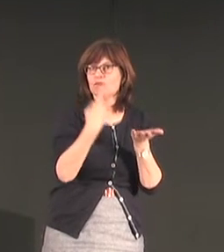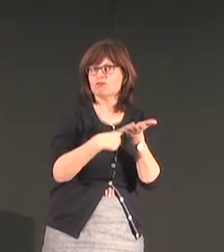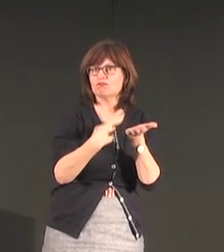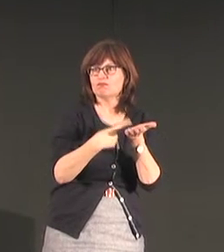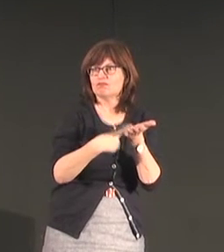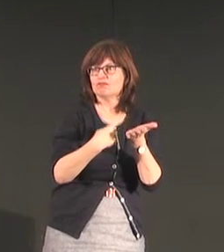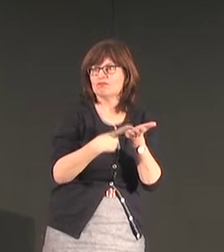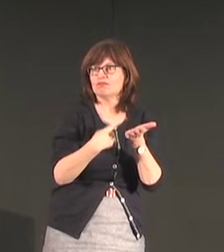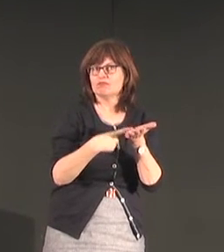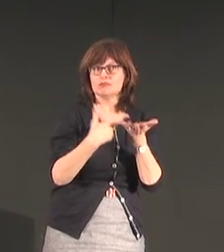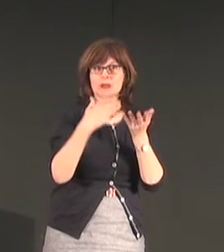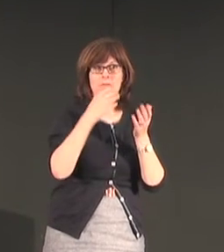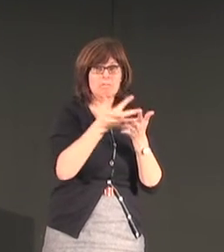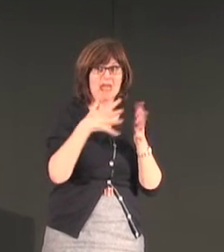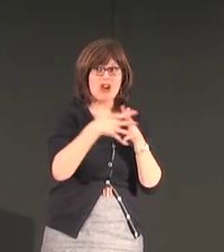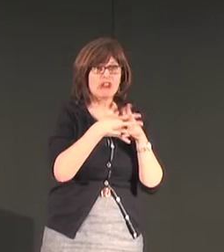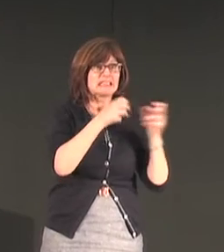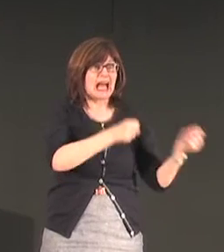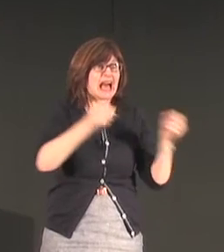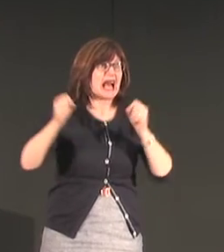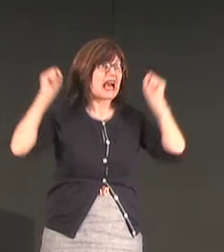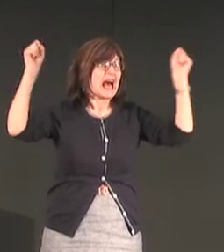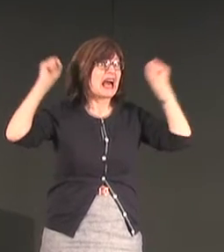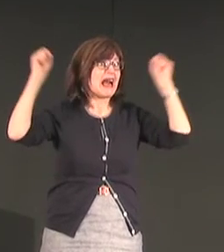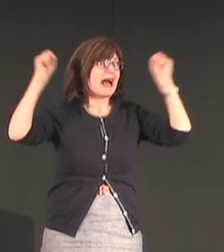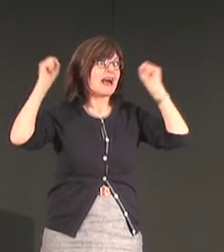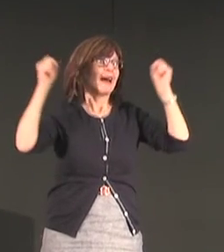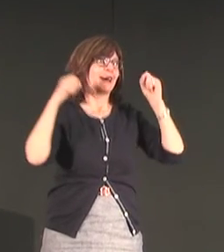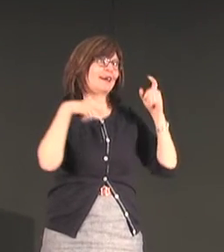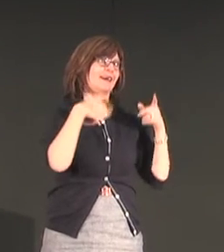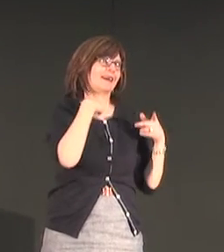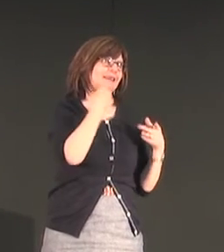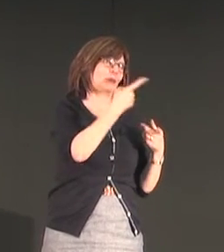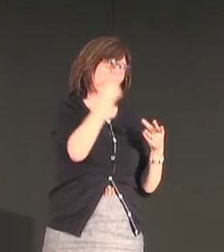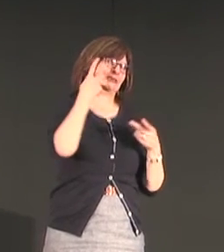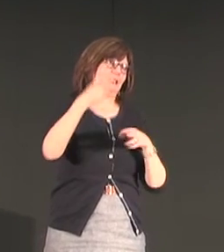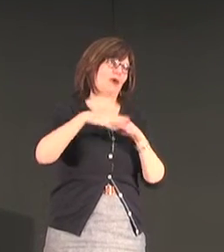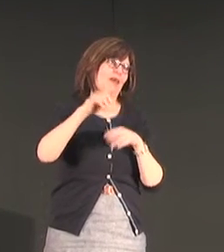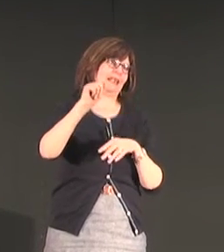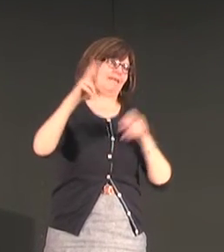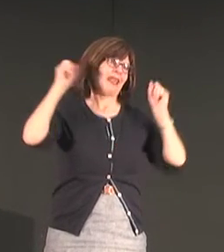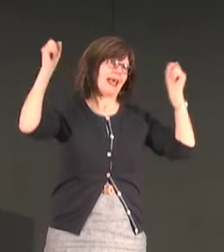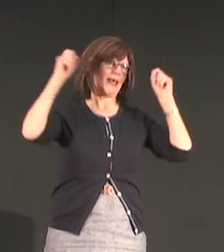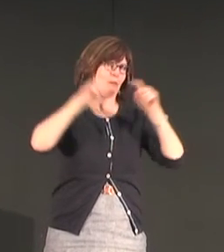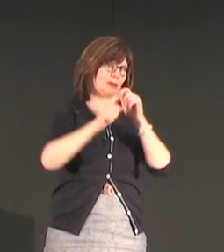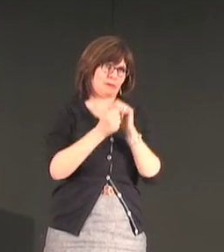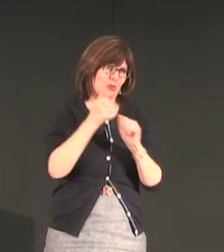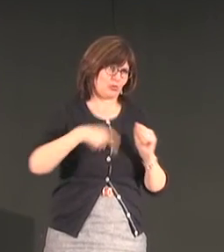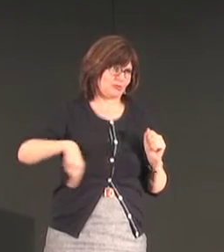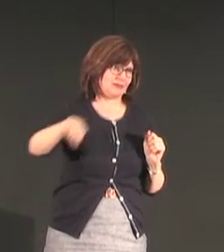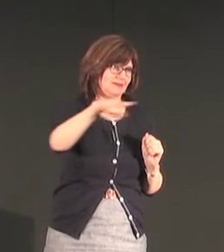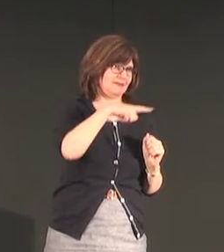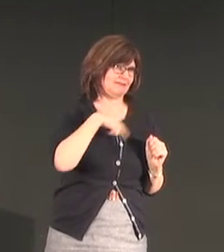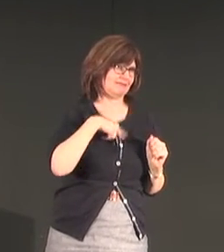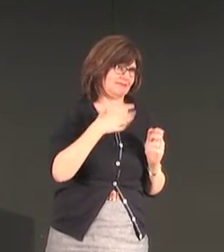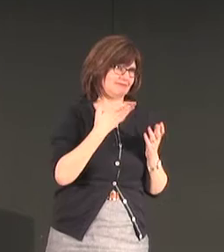about bin Laden and what happened and whether Americans were happy about that because they had seen something on television